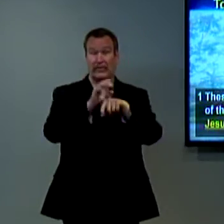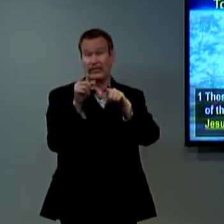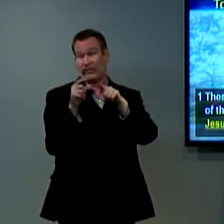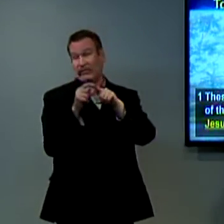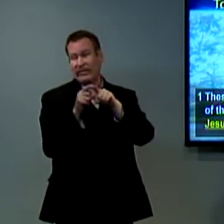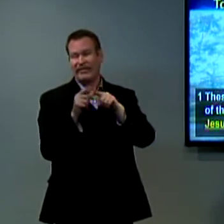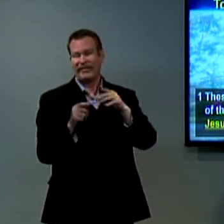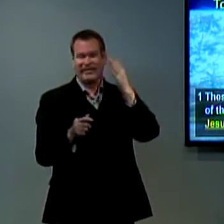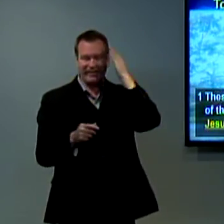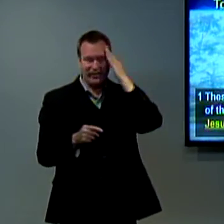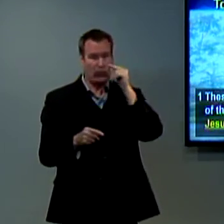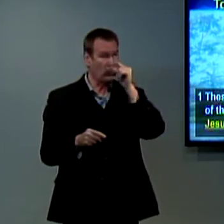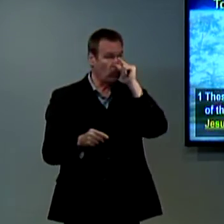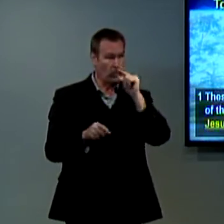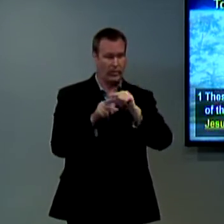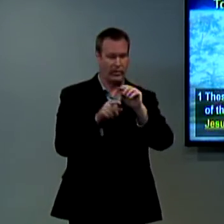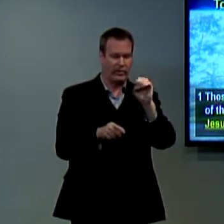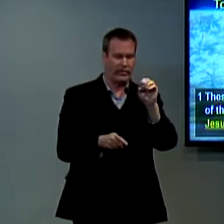of the Thessalonians